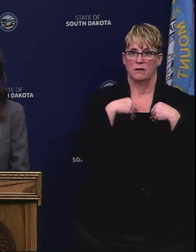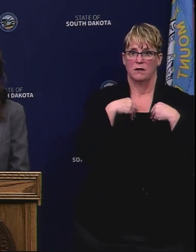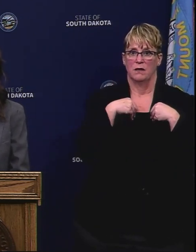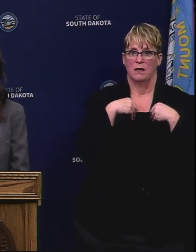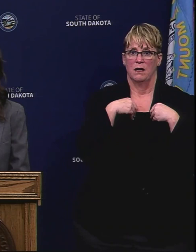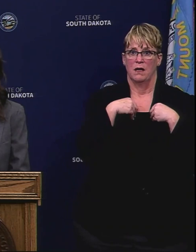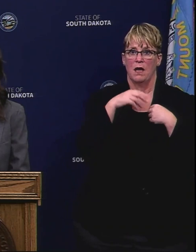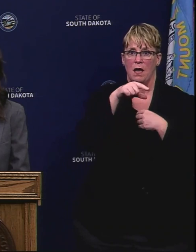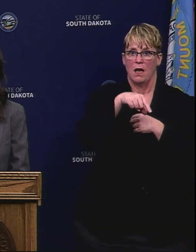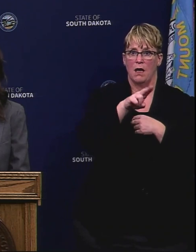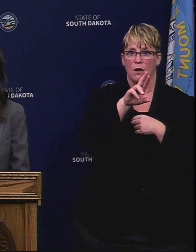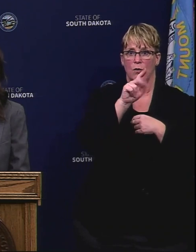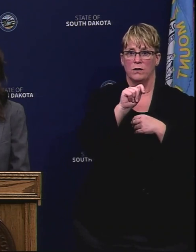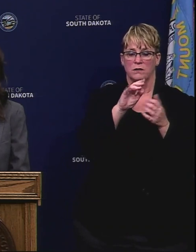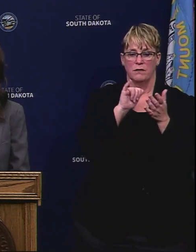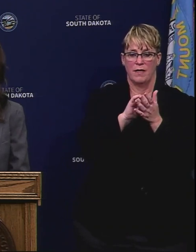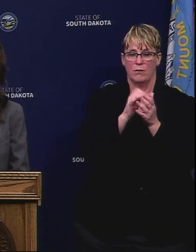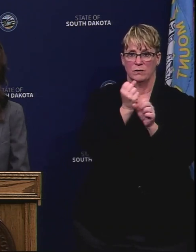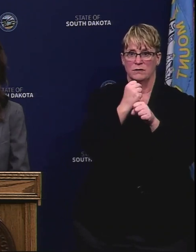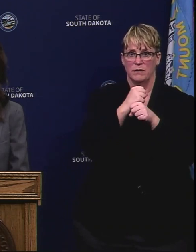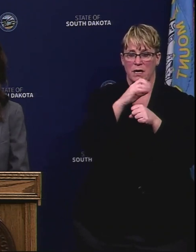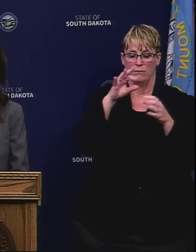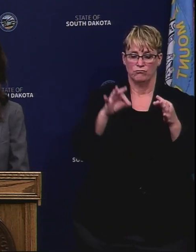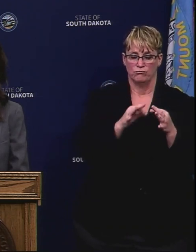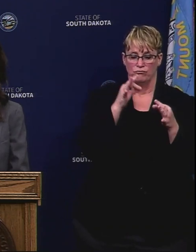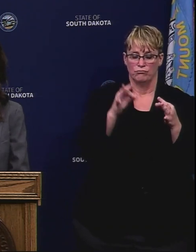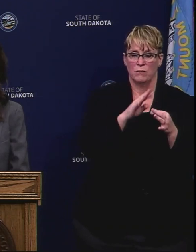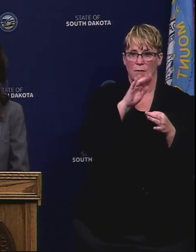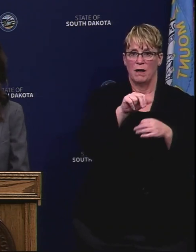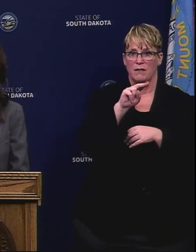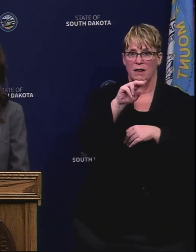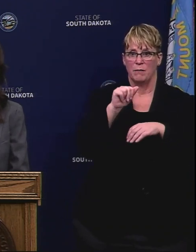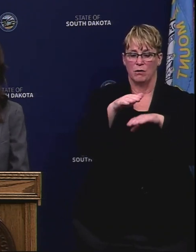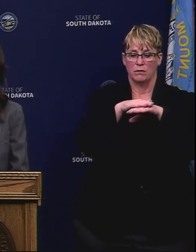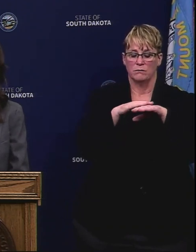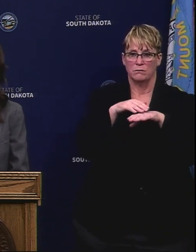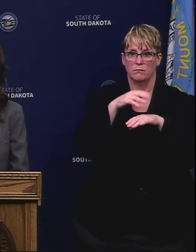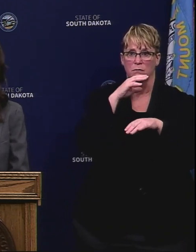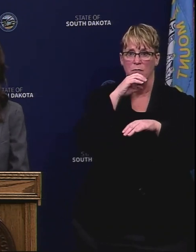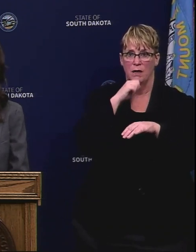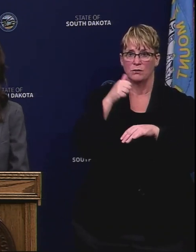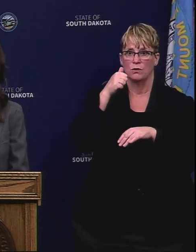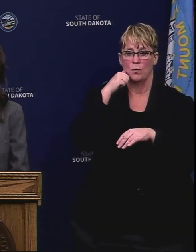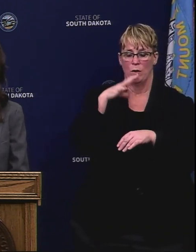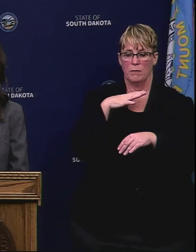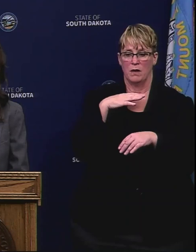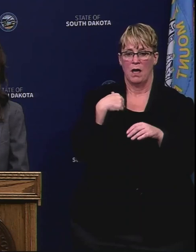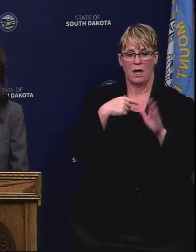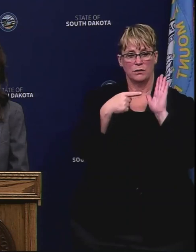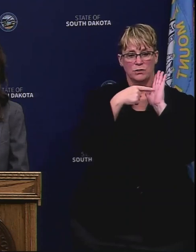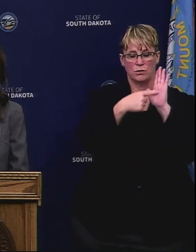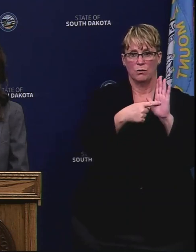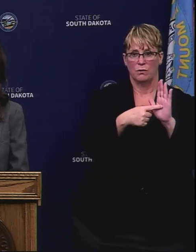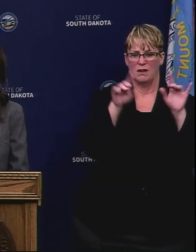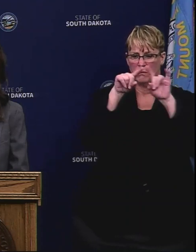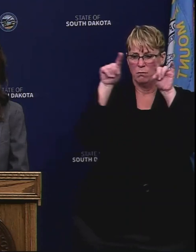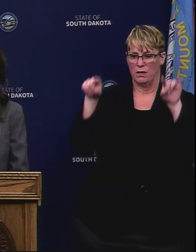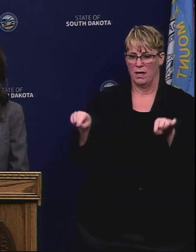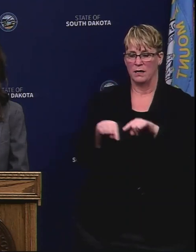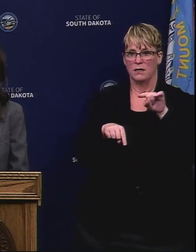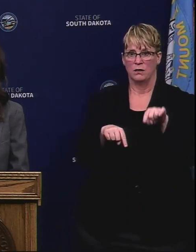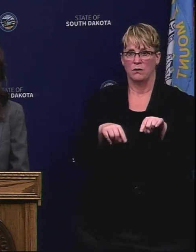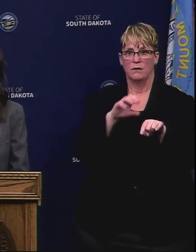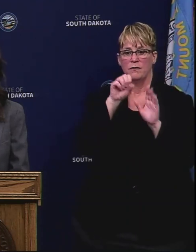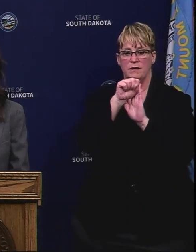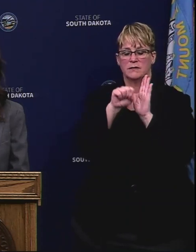a quilt that was crafted by tribal elder women. I display this quilt and a plaque here in the state